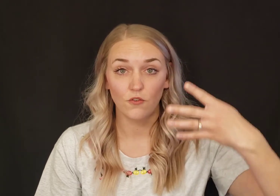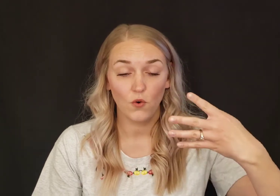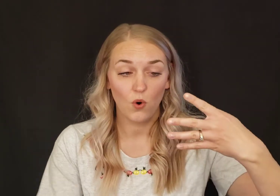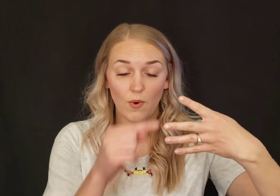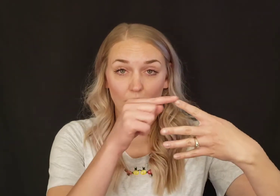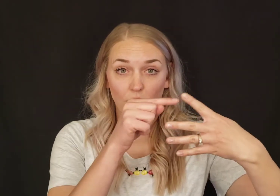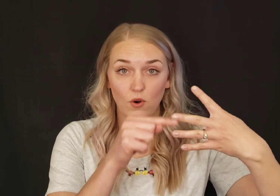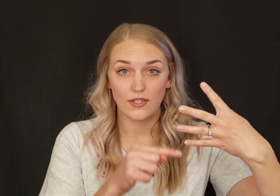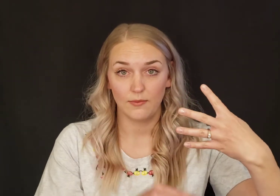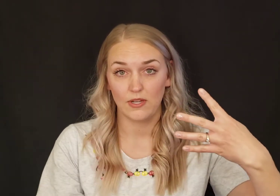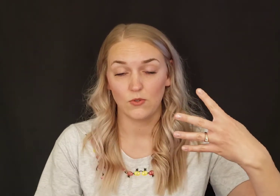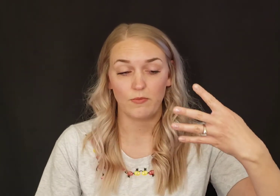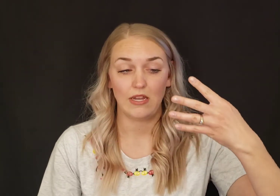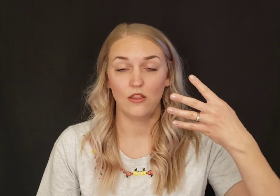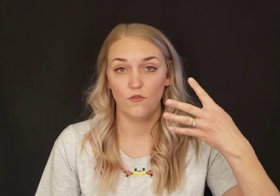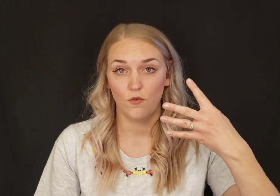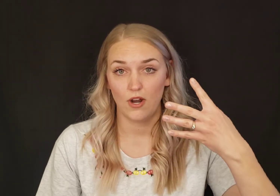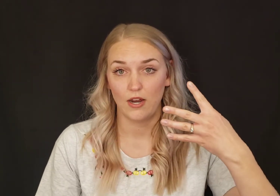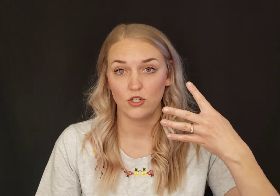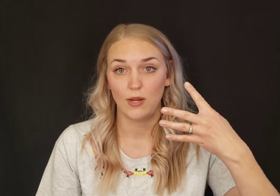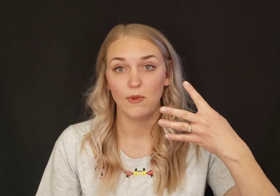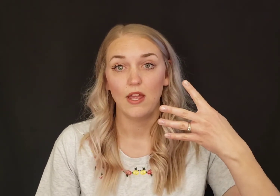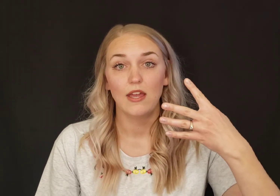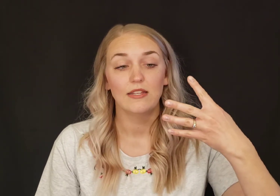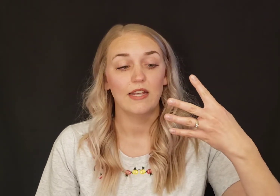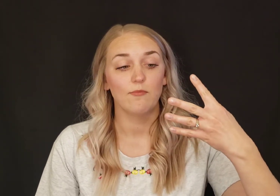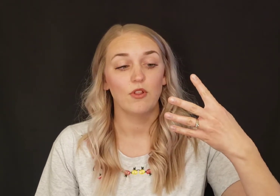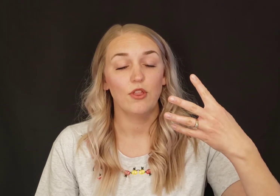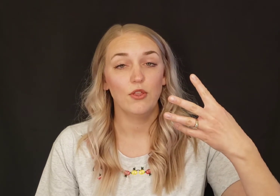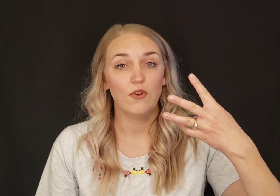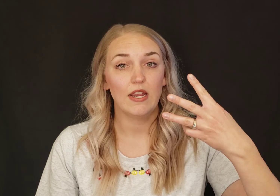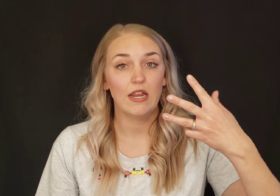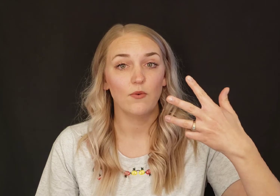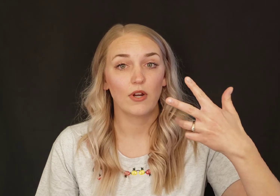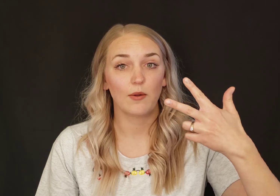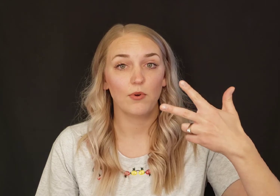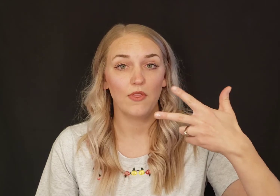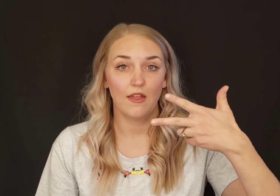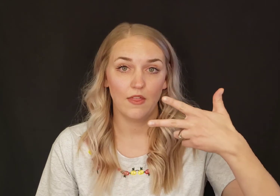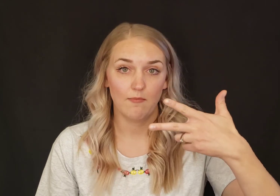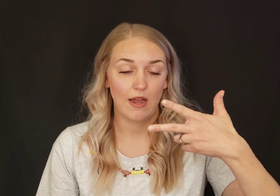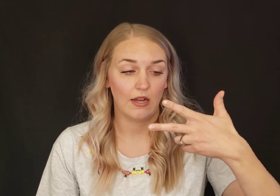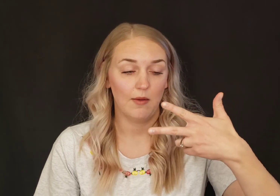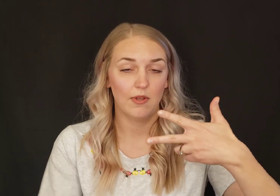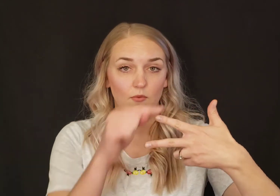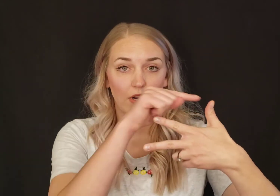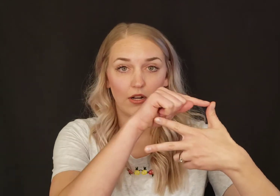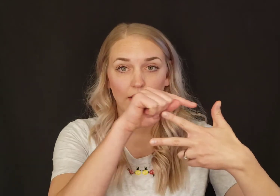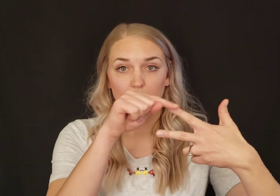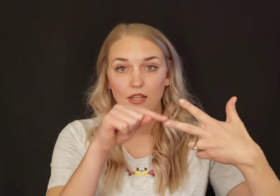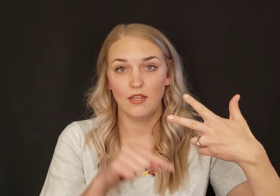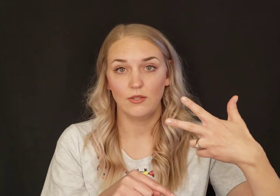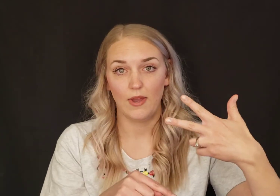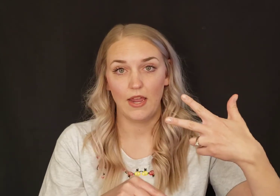four, we have four siblings, we're making the four hand shape. Same with three, we're going to put that thumb back up and we're going to list it this way.